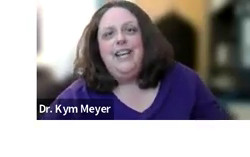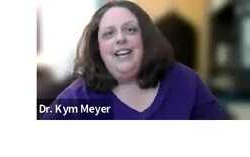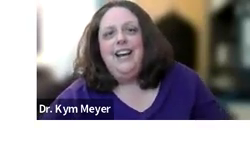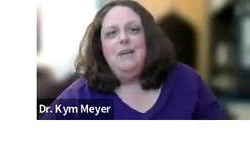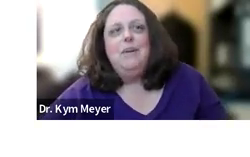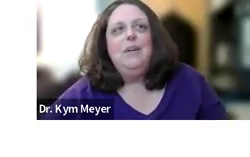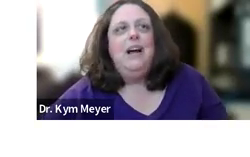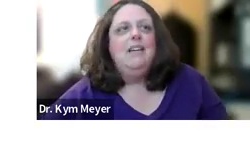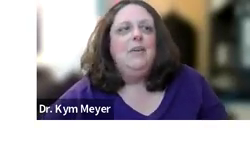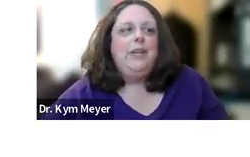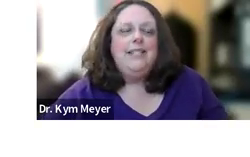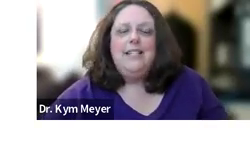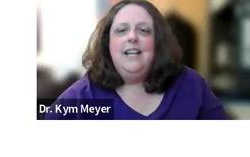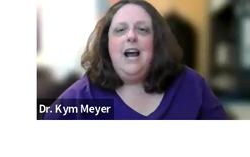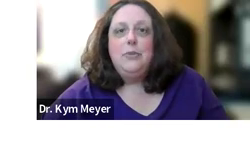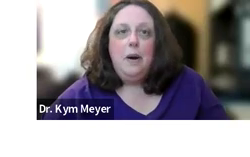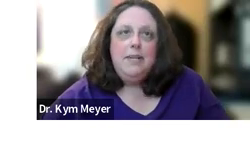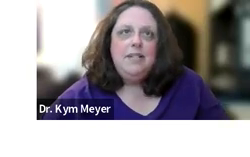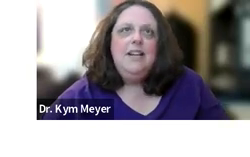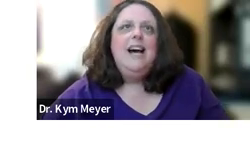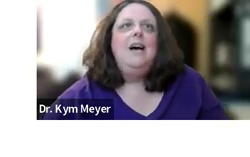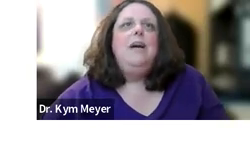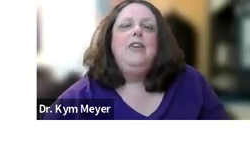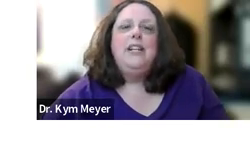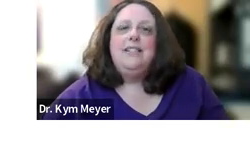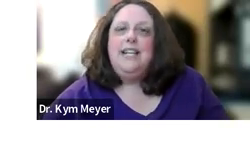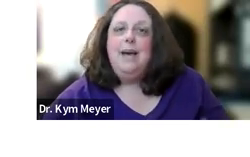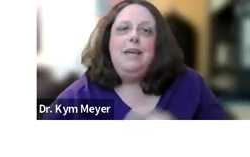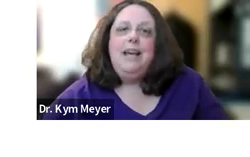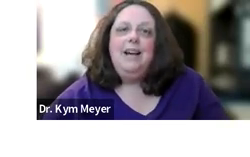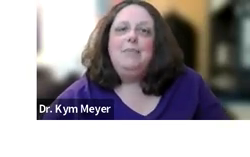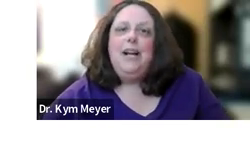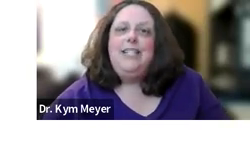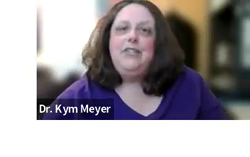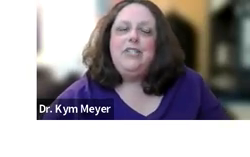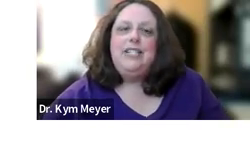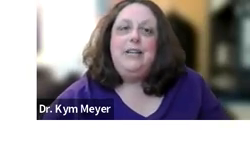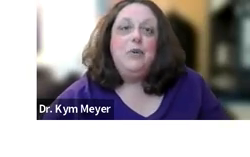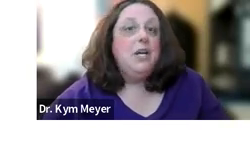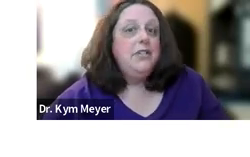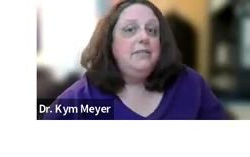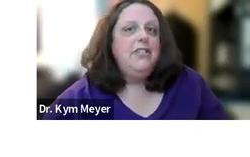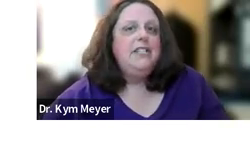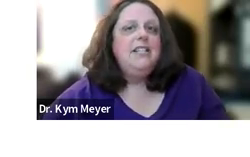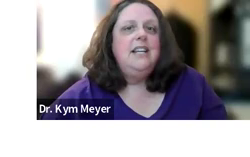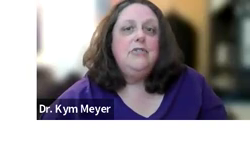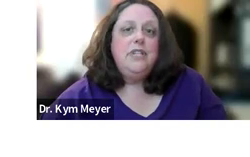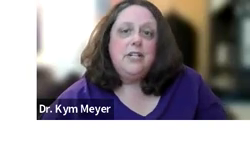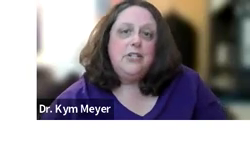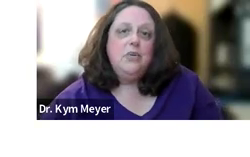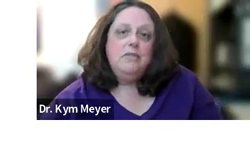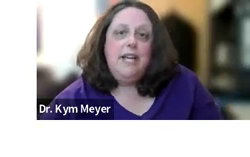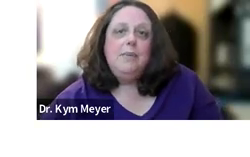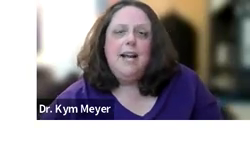continue to take, um, uh, classes in our department, um, and you're going to get me, um, when I teach CD 400, which is the